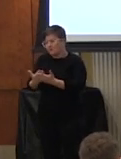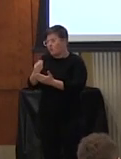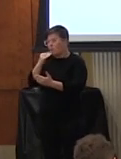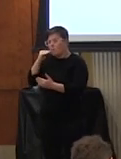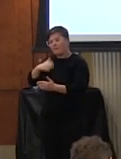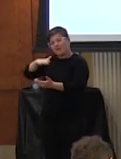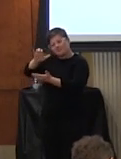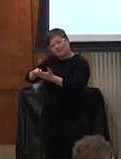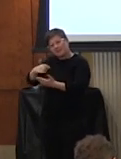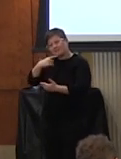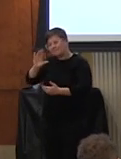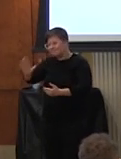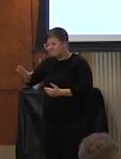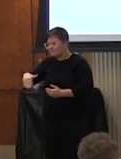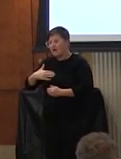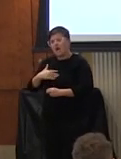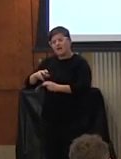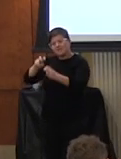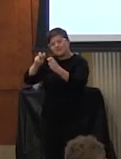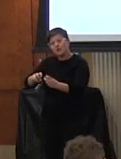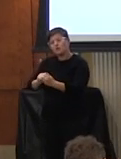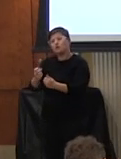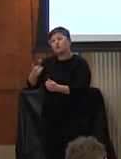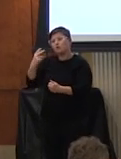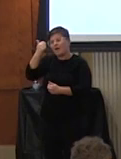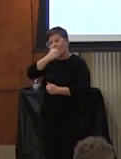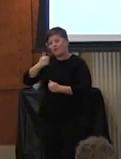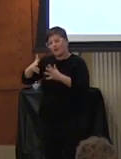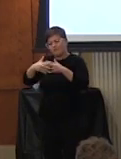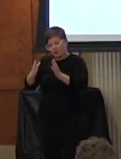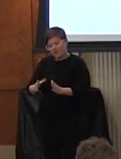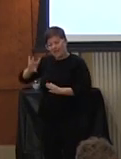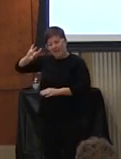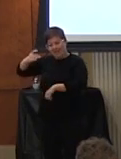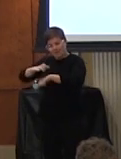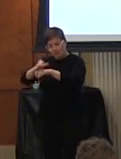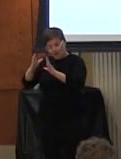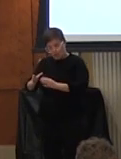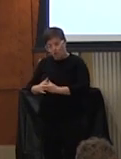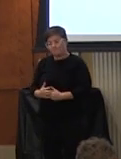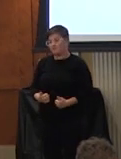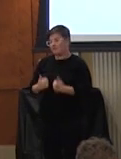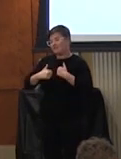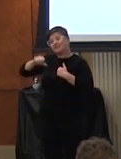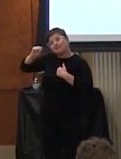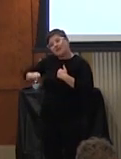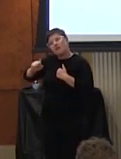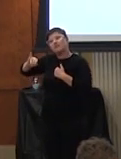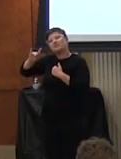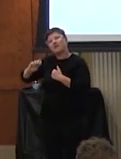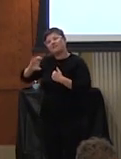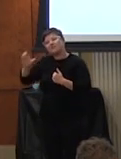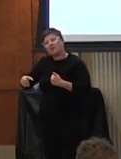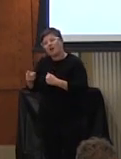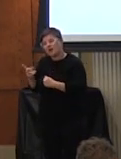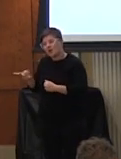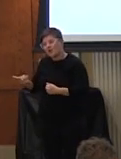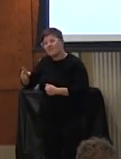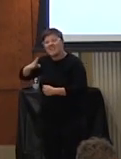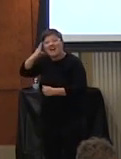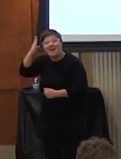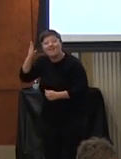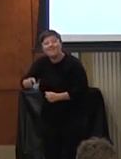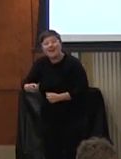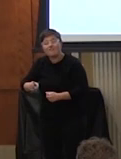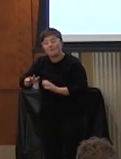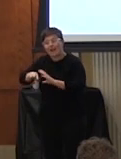as you know i sat today with two african-american eighth graders living on the south side of chicago who had never been outside